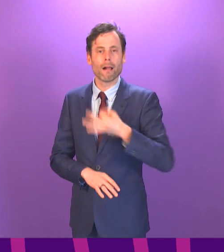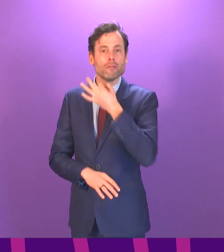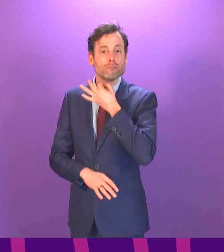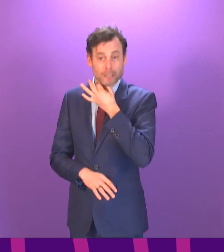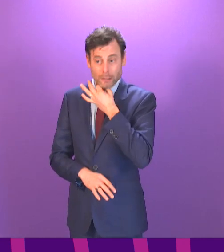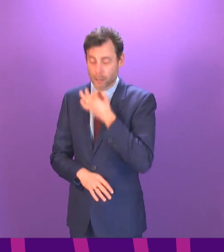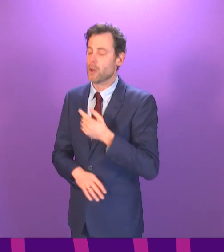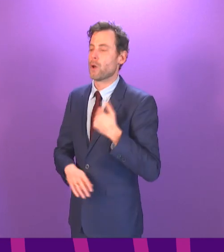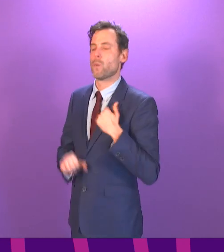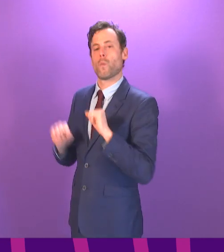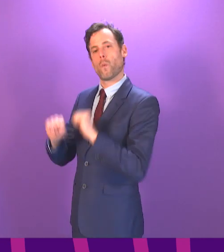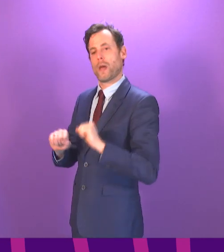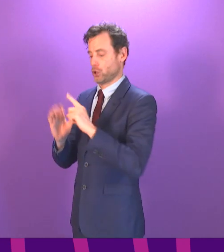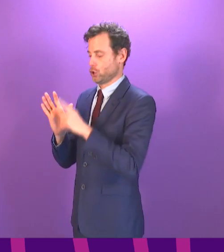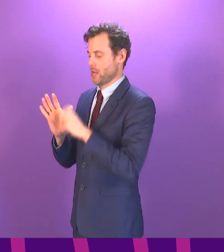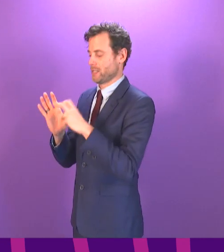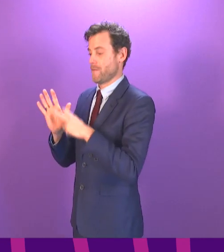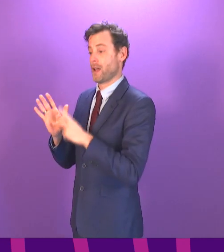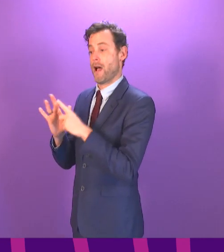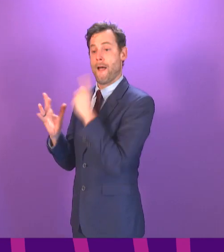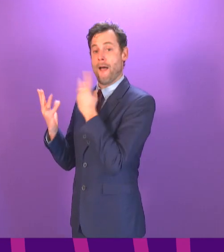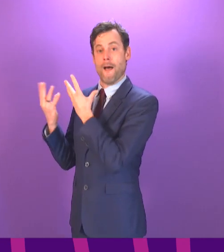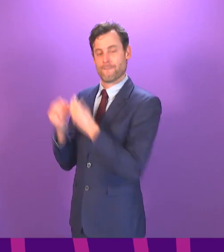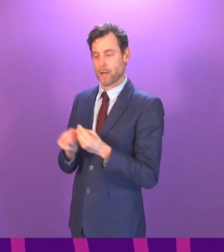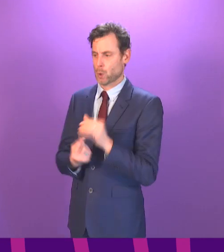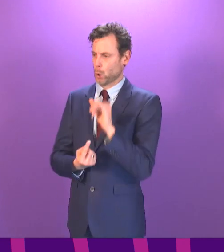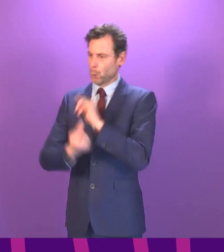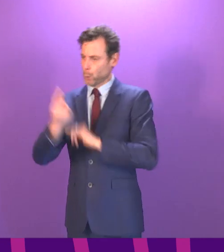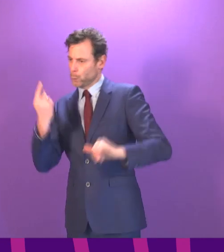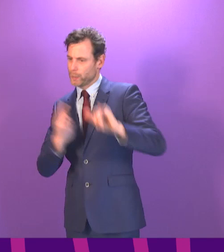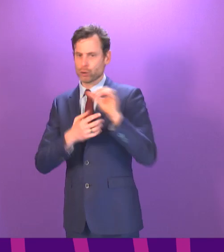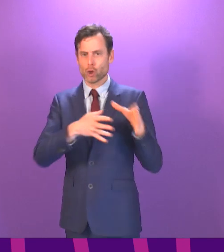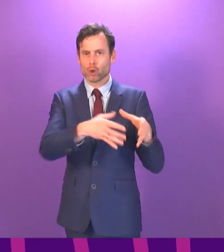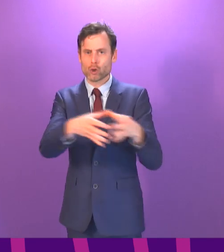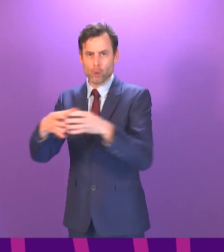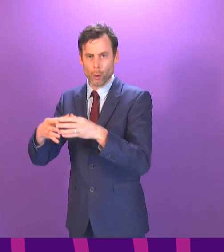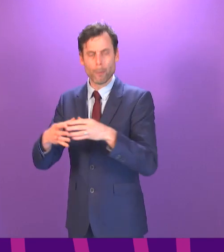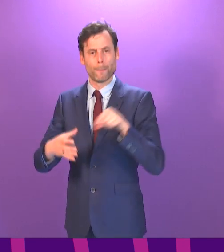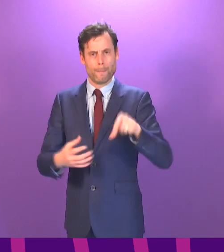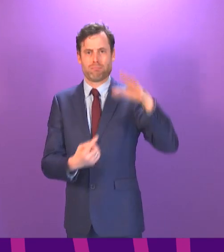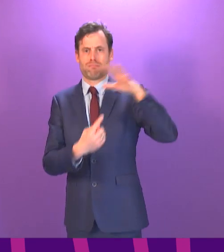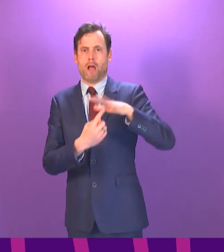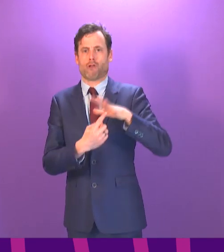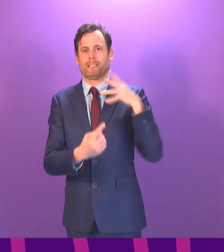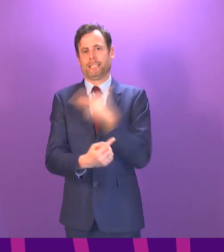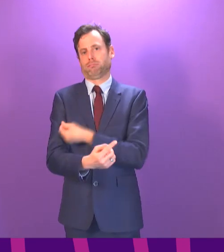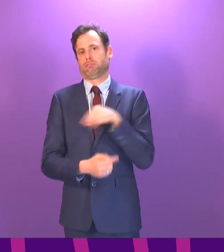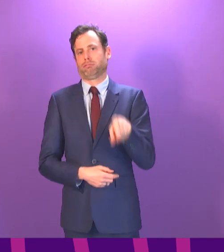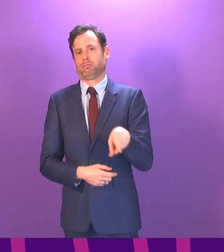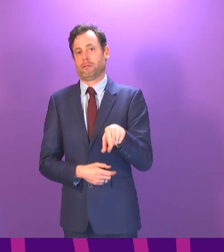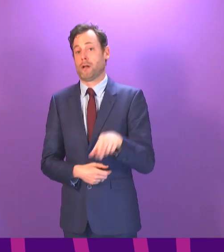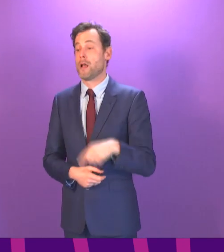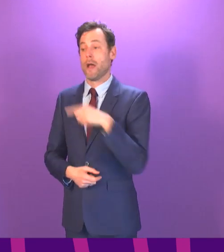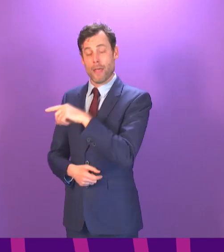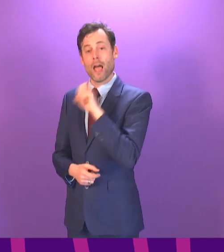on prioritisation in the second phase. We hope to receive that in the near future. And part of their consideration will be